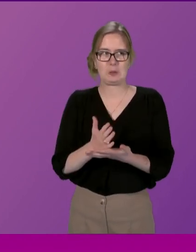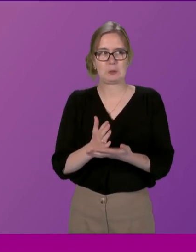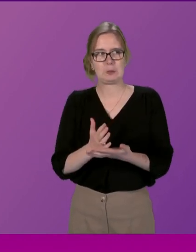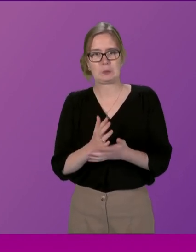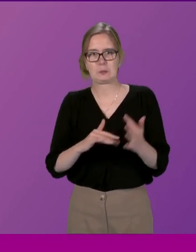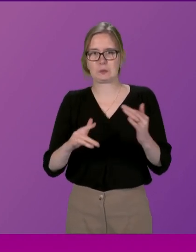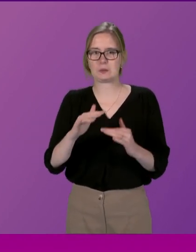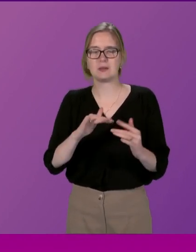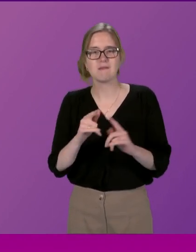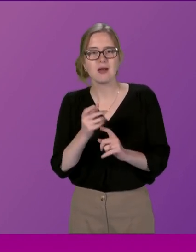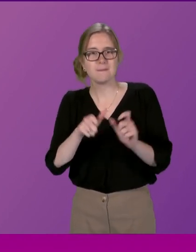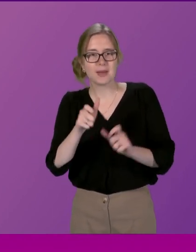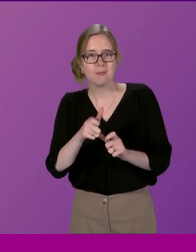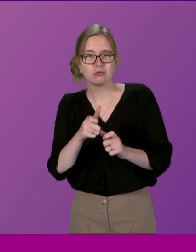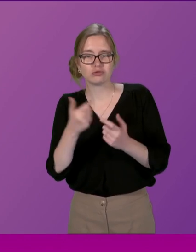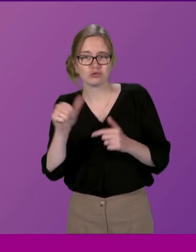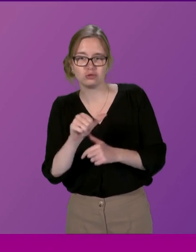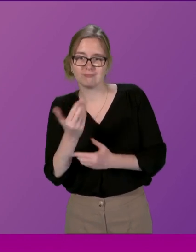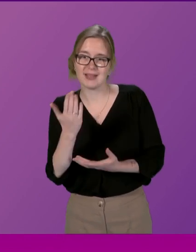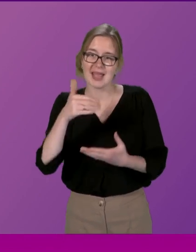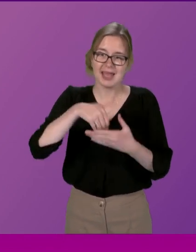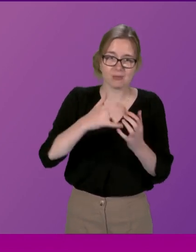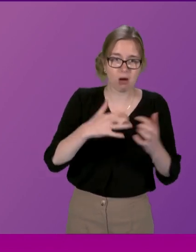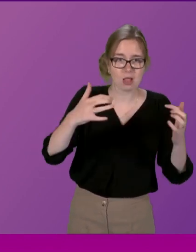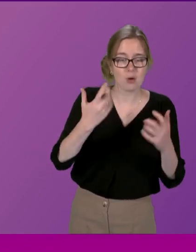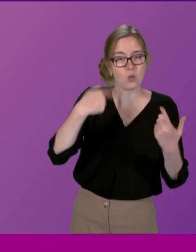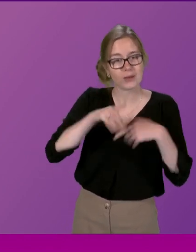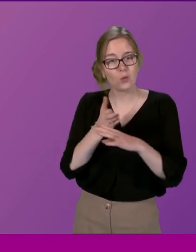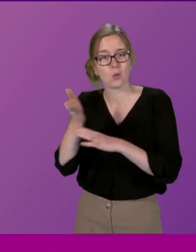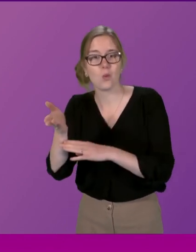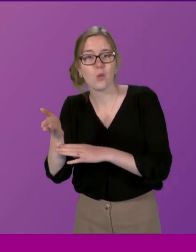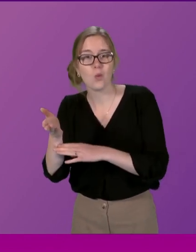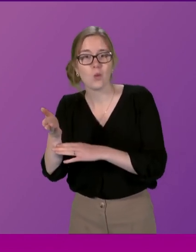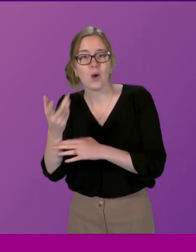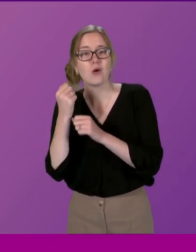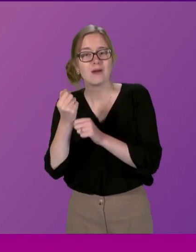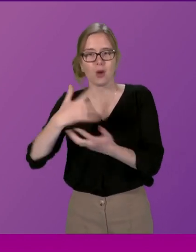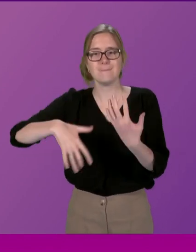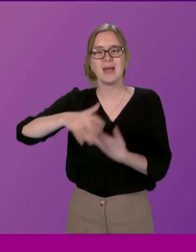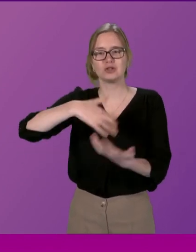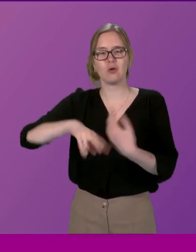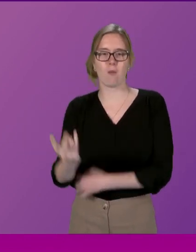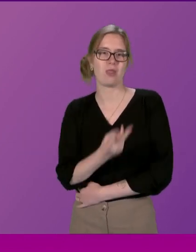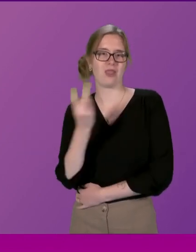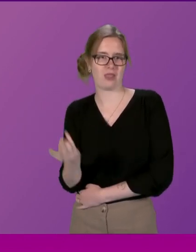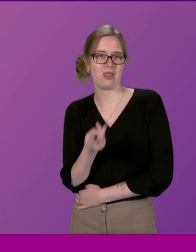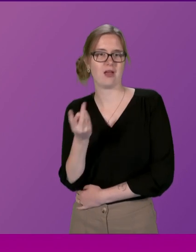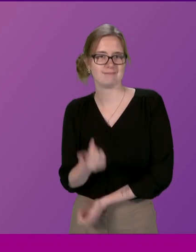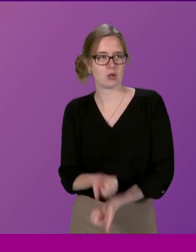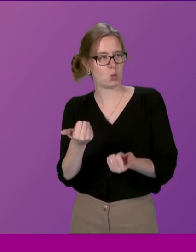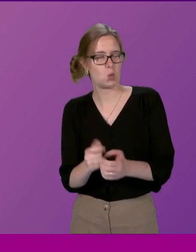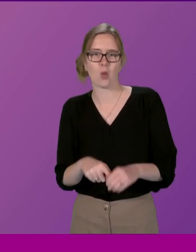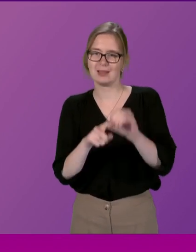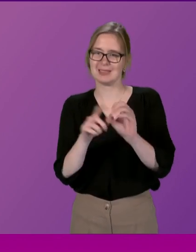has been some debate about whether people come in or whether we go out and again I would advocate a mixture of the two to get a good